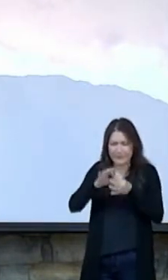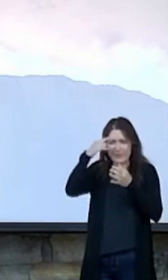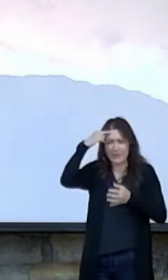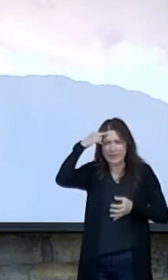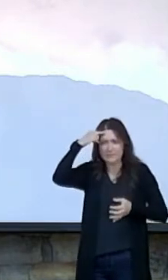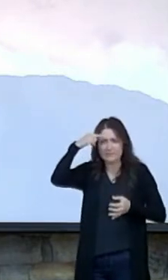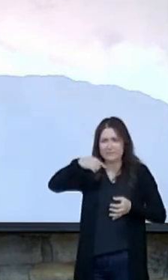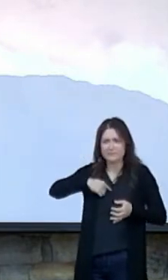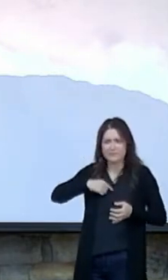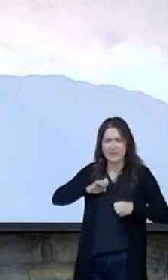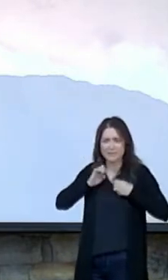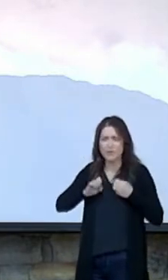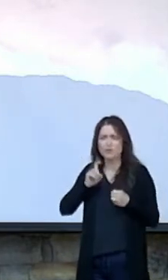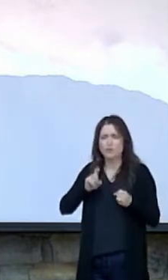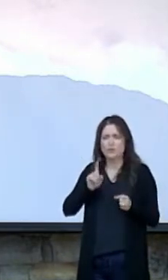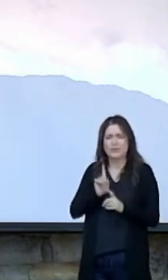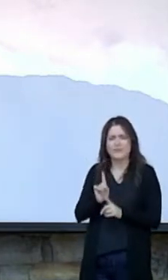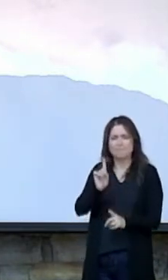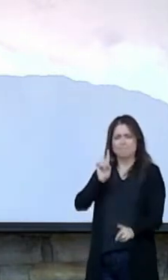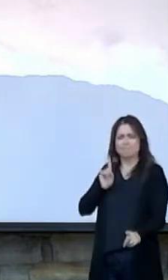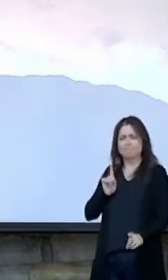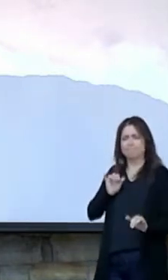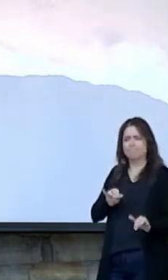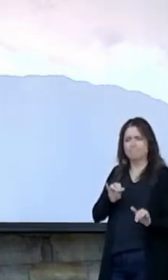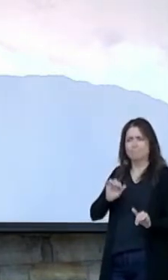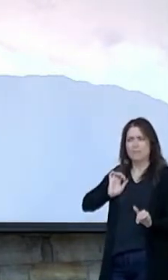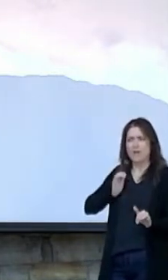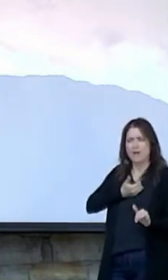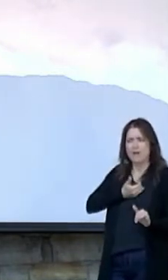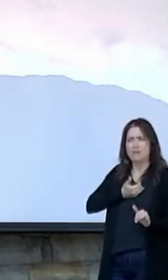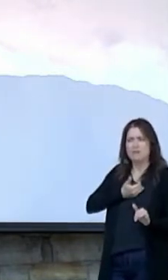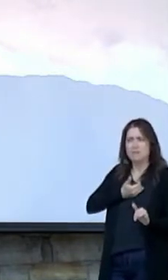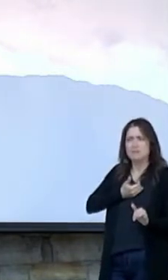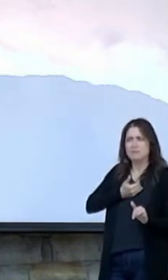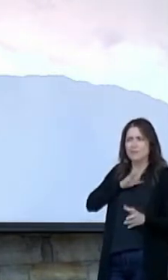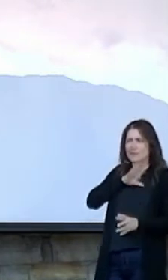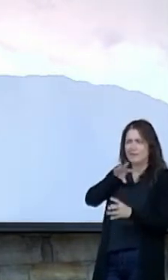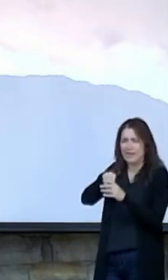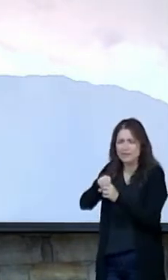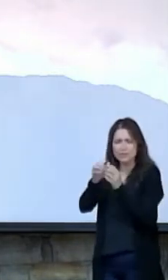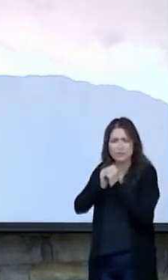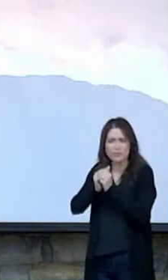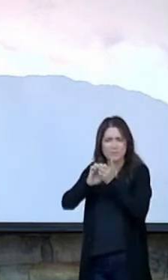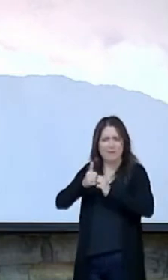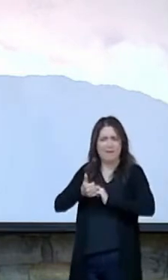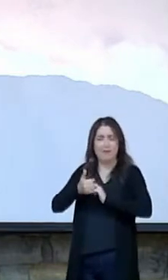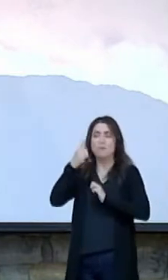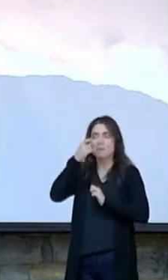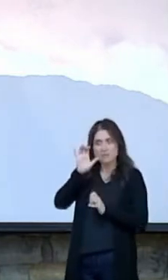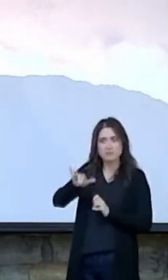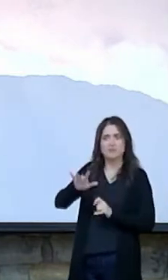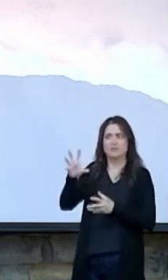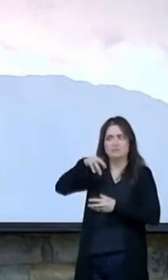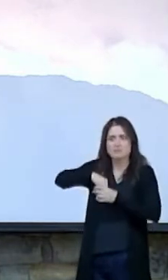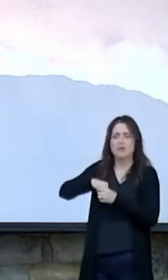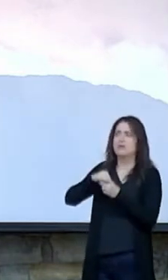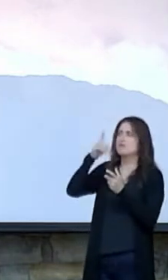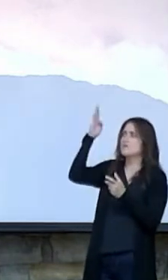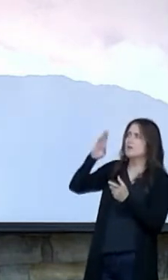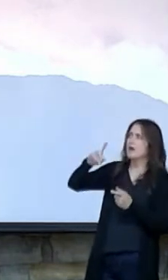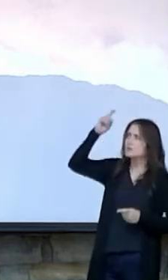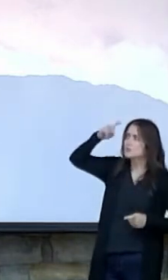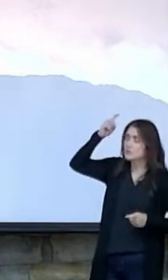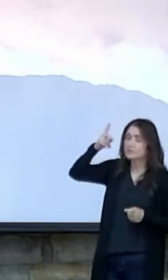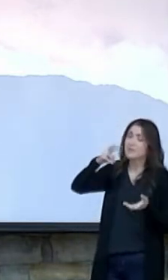a step back and ask ourselves, how are we engaging in worship? Because you see, that's part of God's wisdom in the purpose of